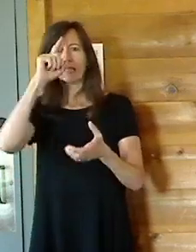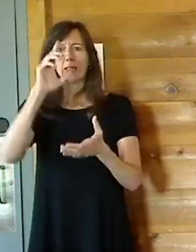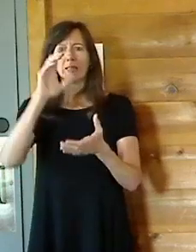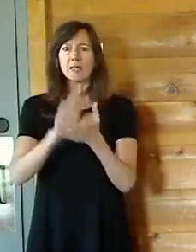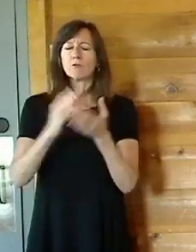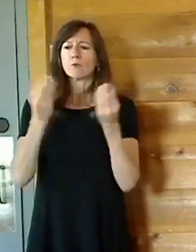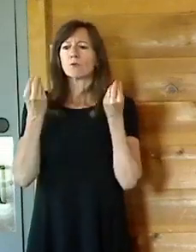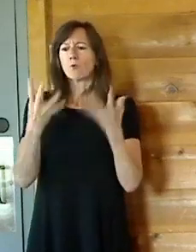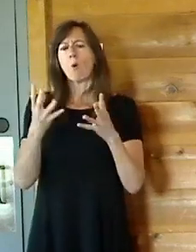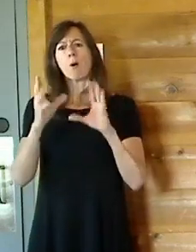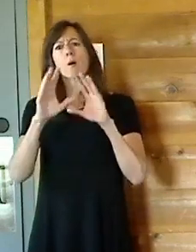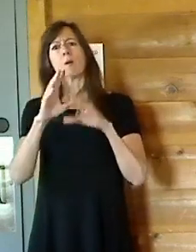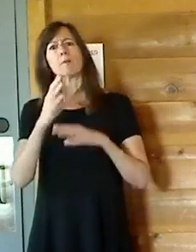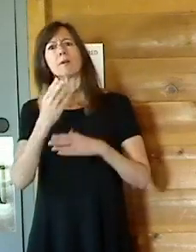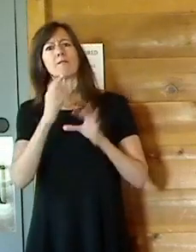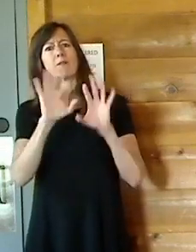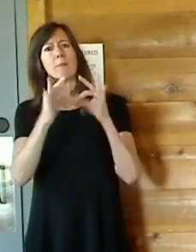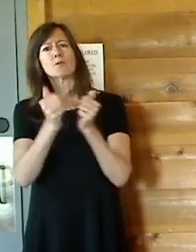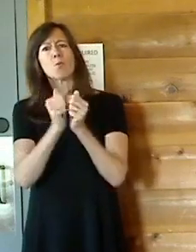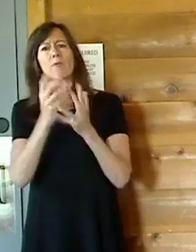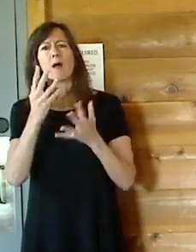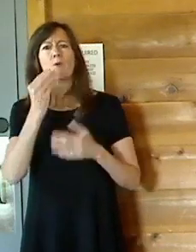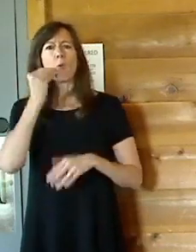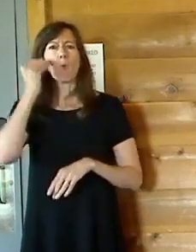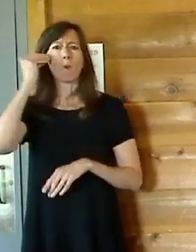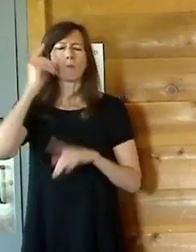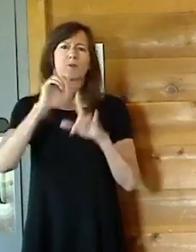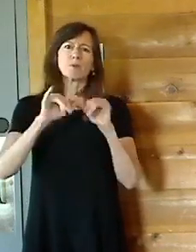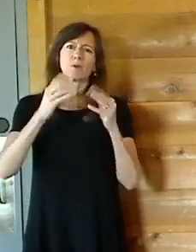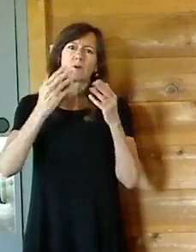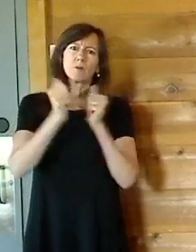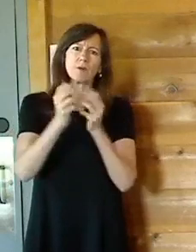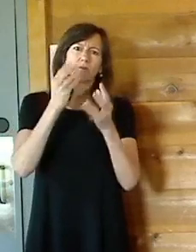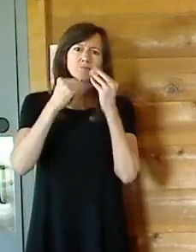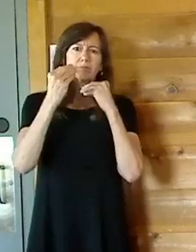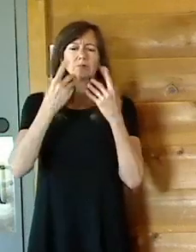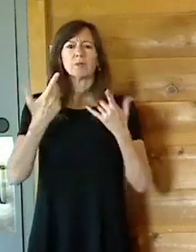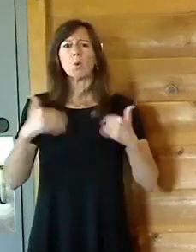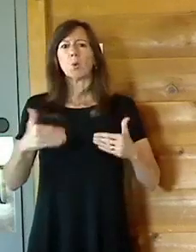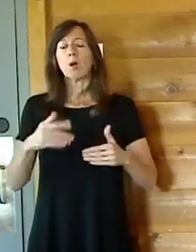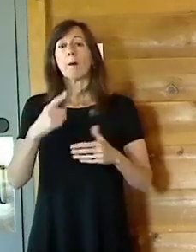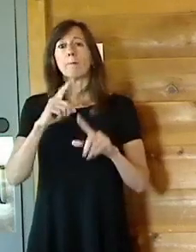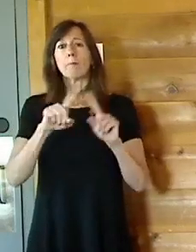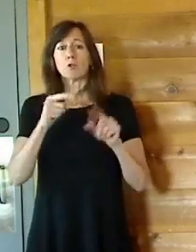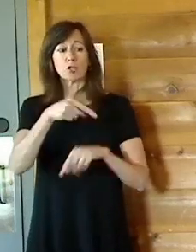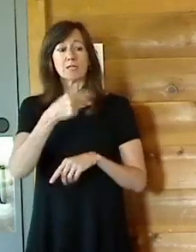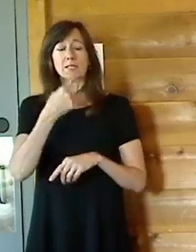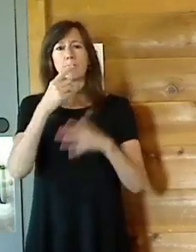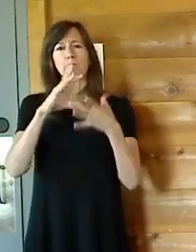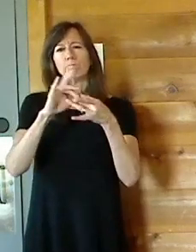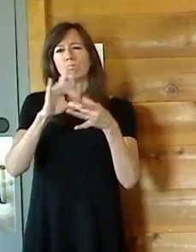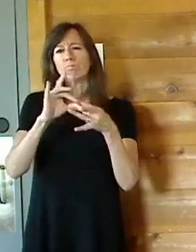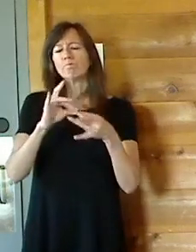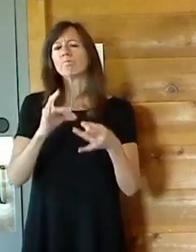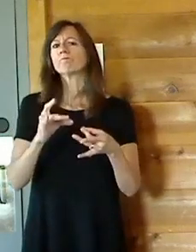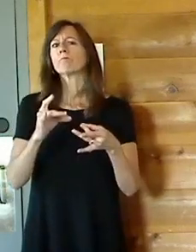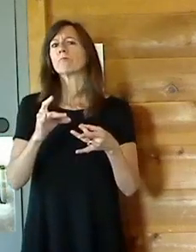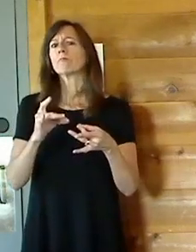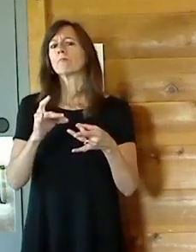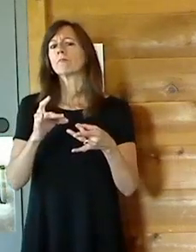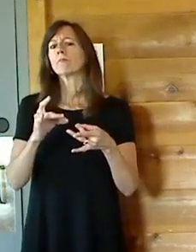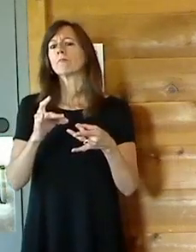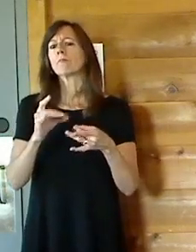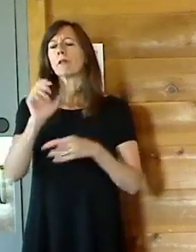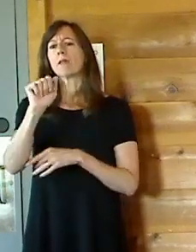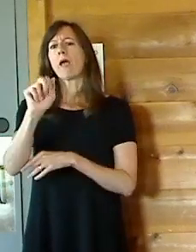one of our top priorities. But, Joe, she says you, I presume she met me, is giving the largest amount of ARP, the